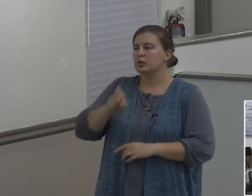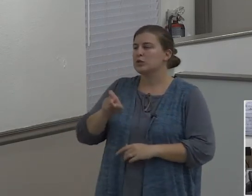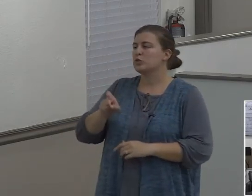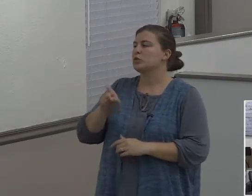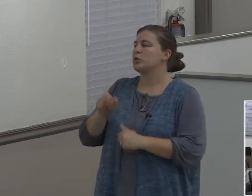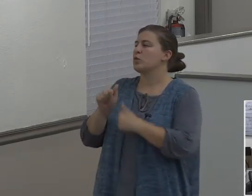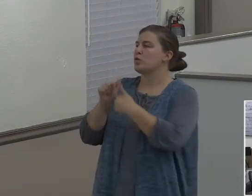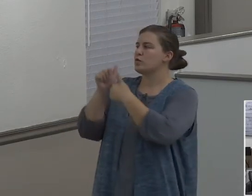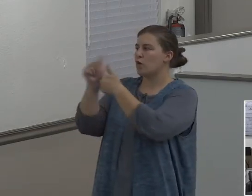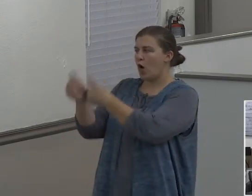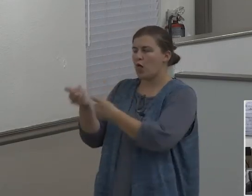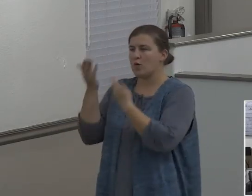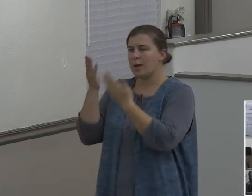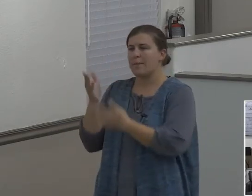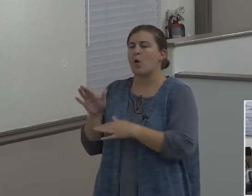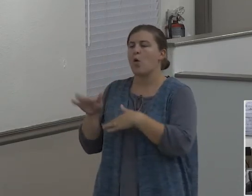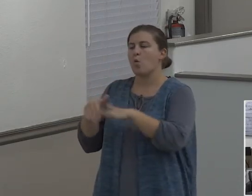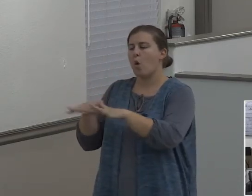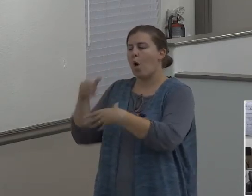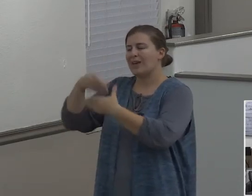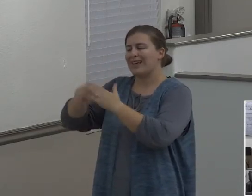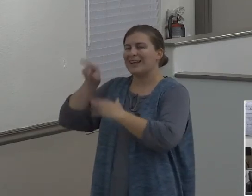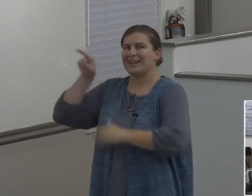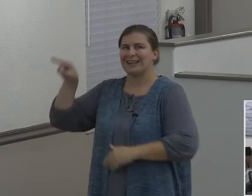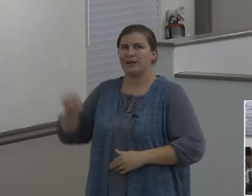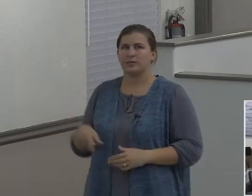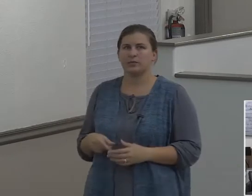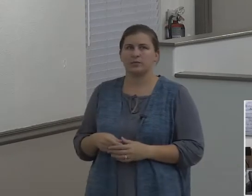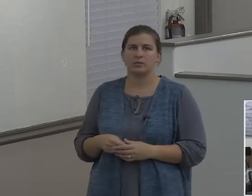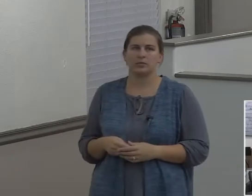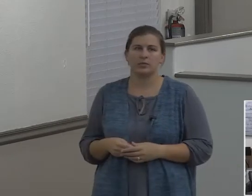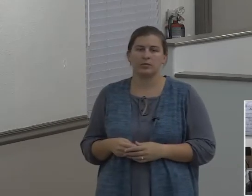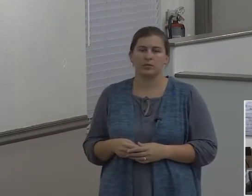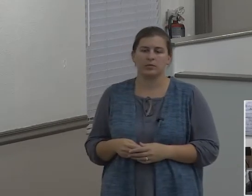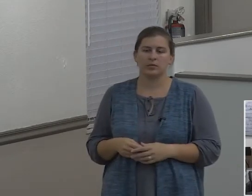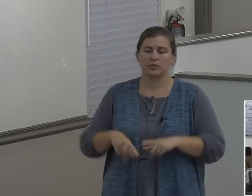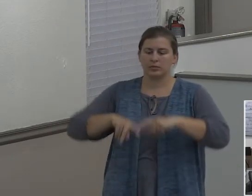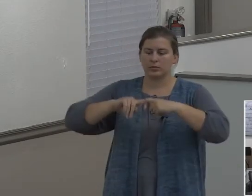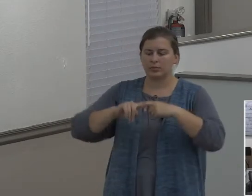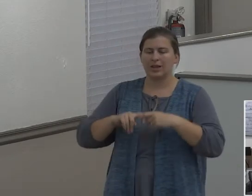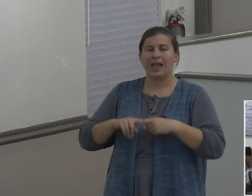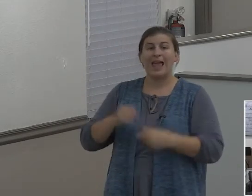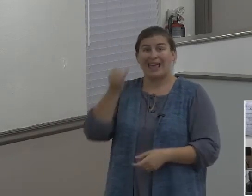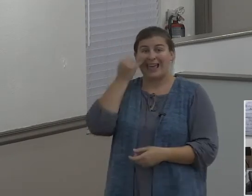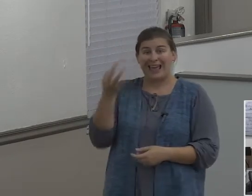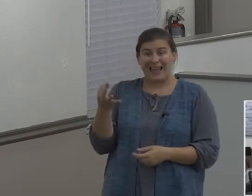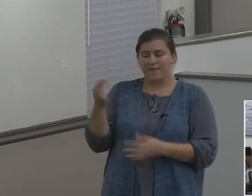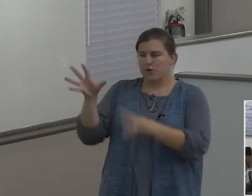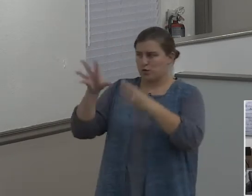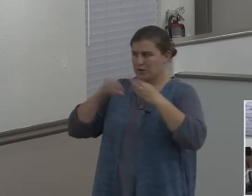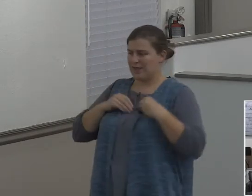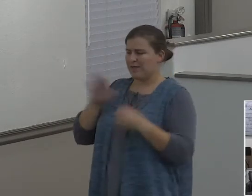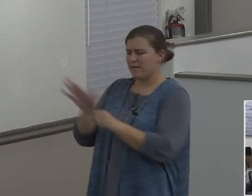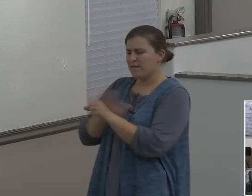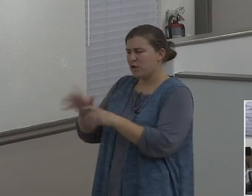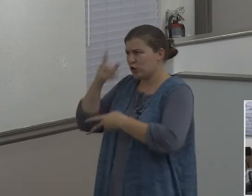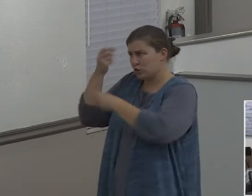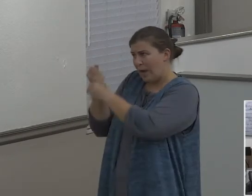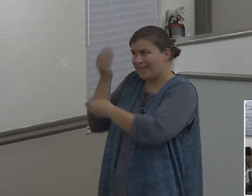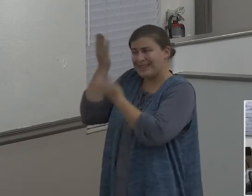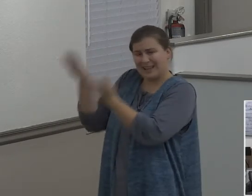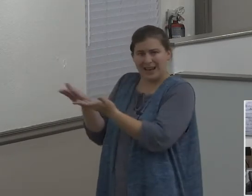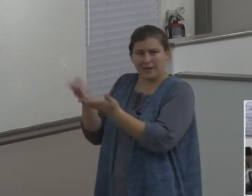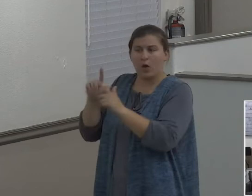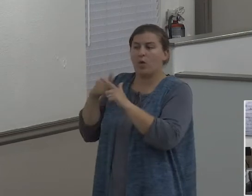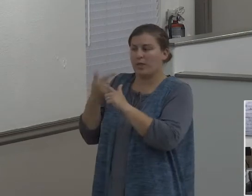You received Him, what? Because there was no other way to be saved. You were fully trusted in Him. Okay, now, walk in Him like